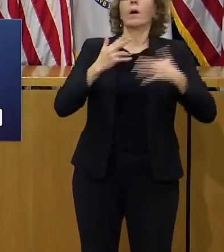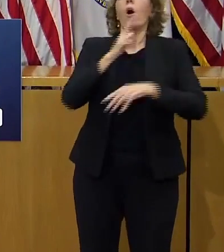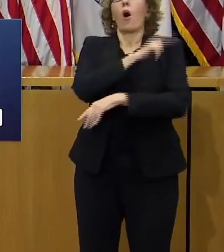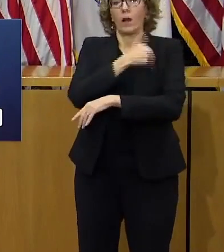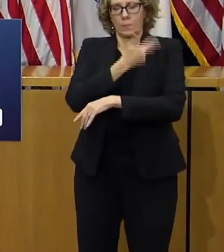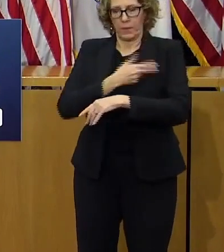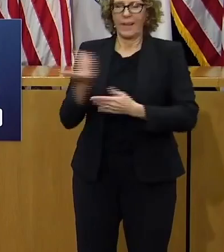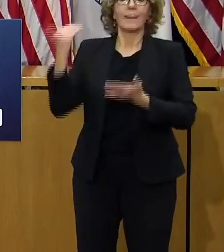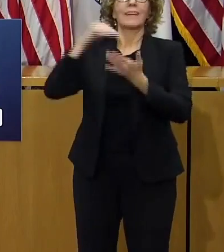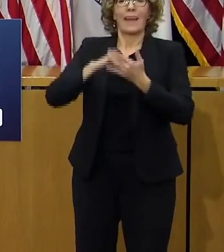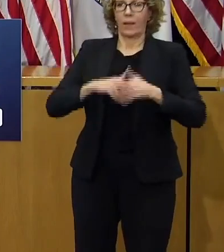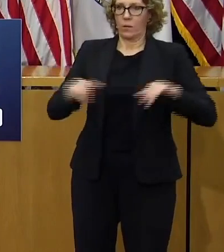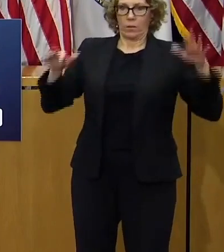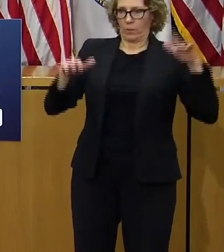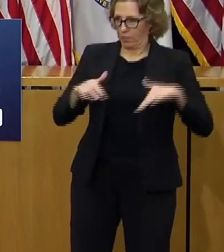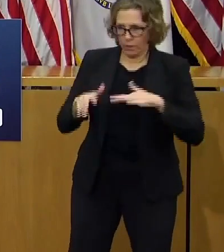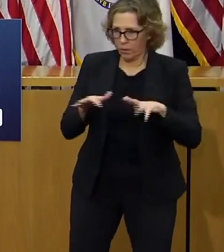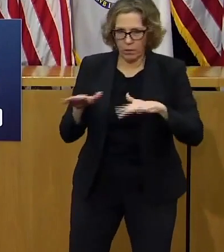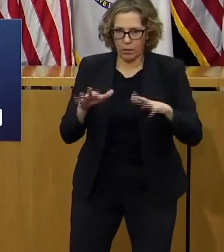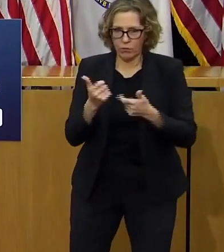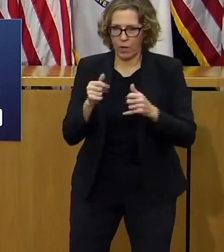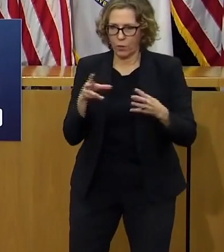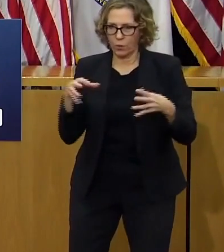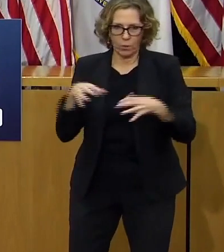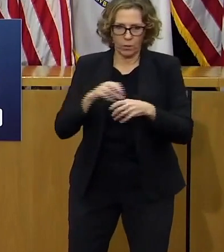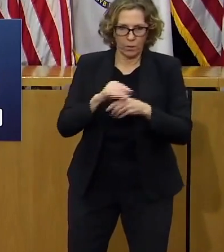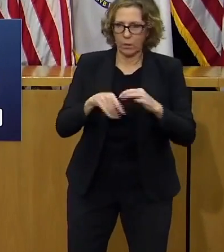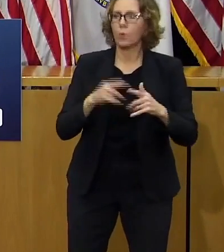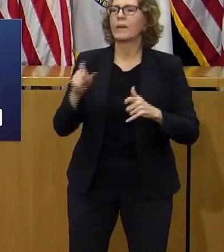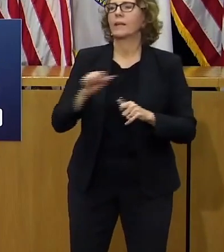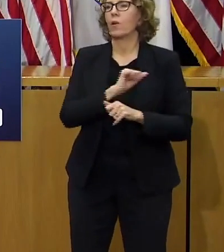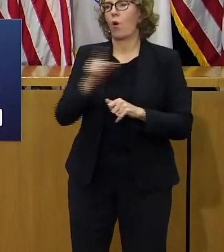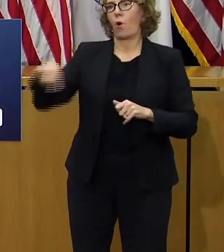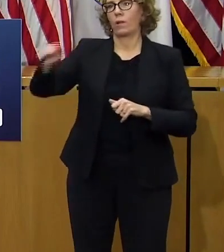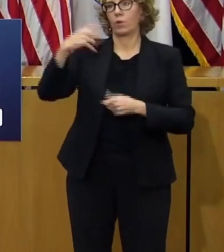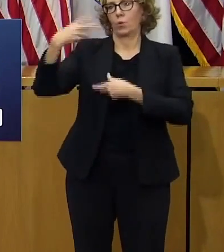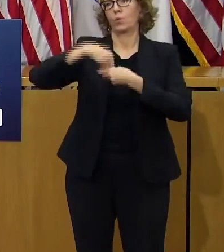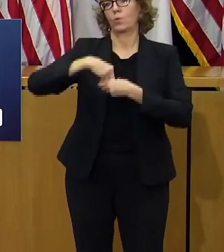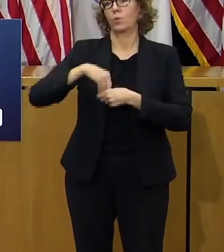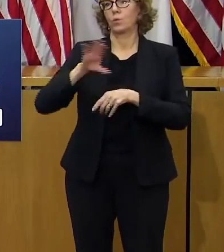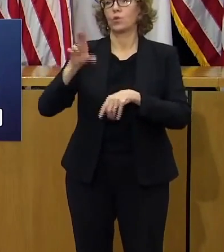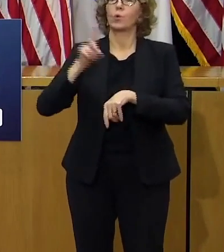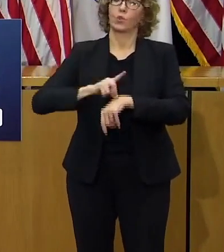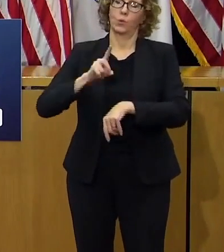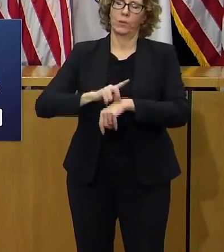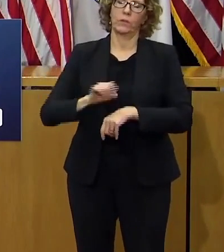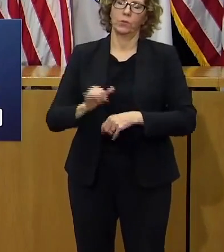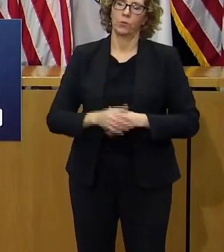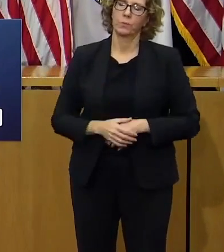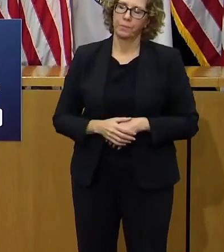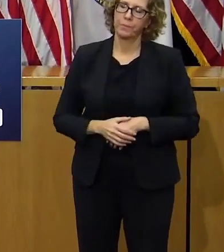challenges of the second surge we need everyone in the commonwealth to do the same thank you governor